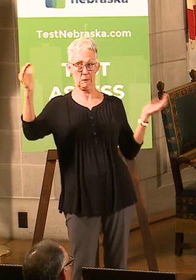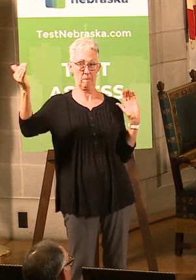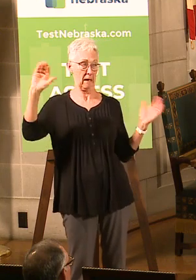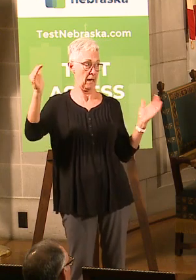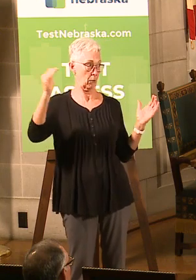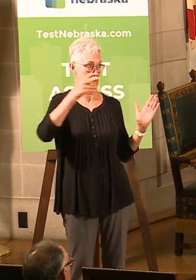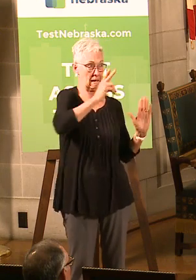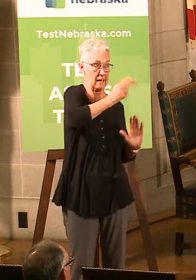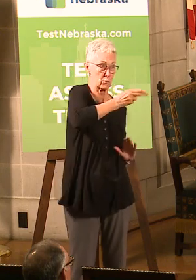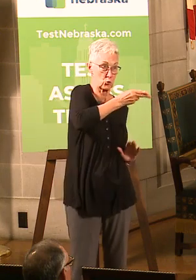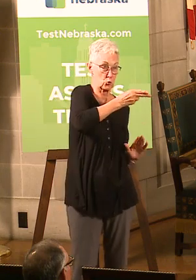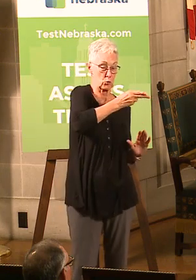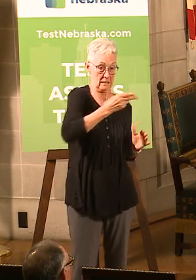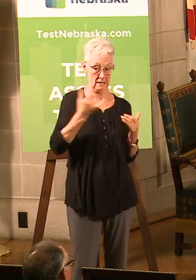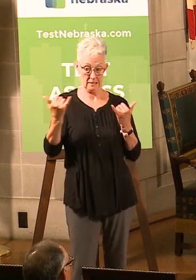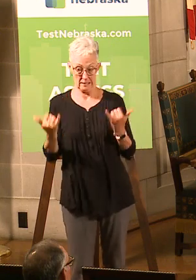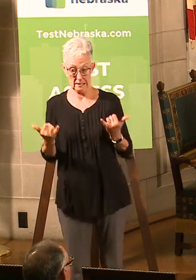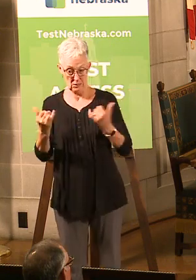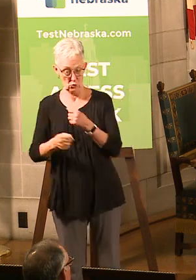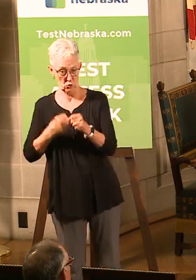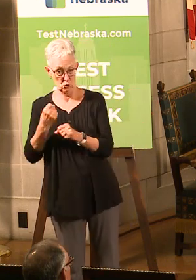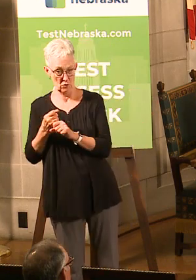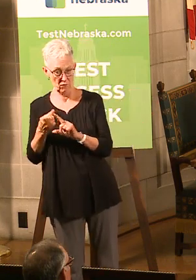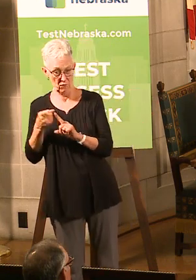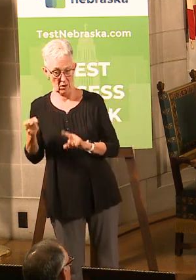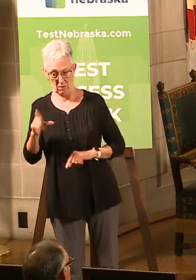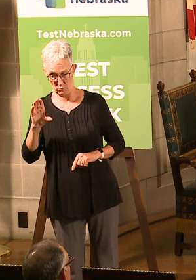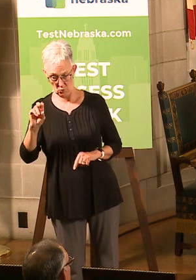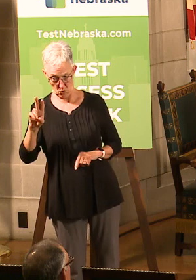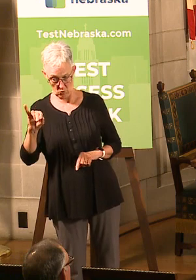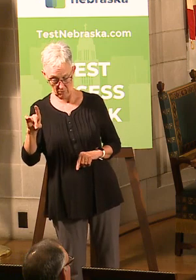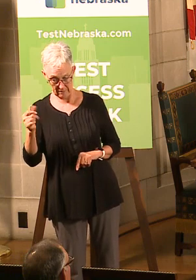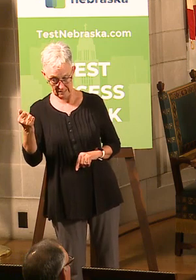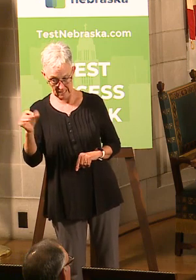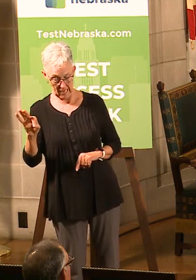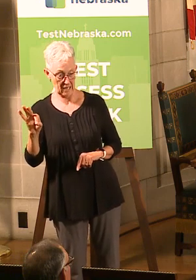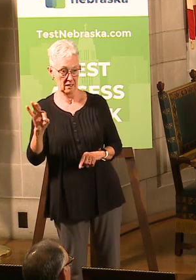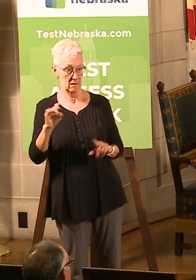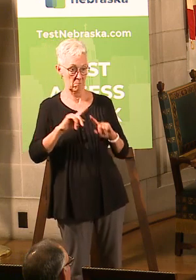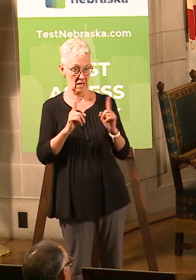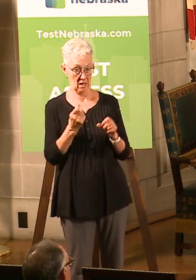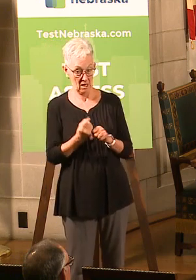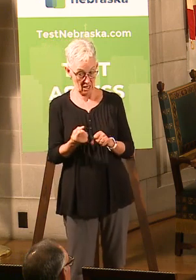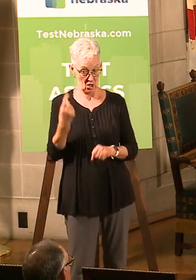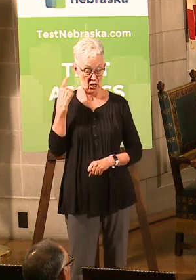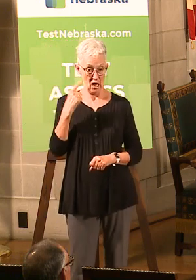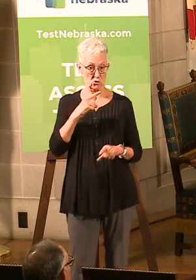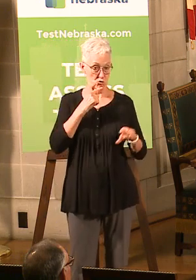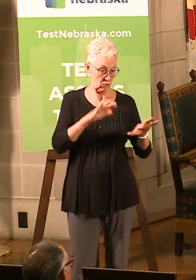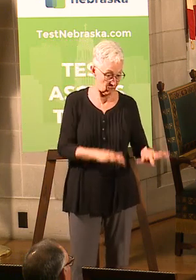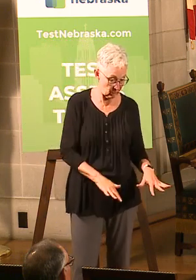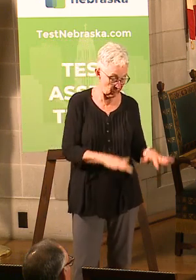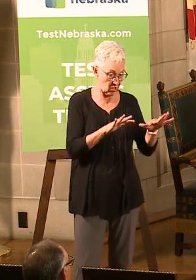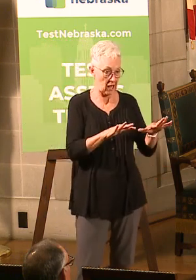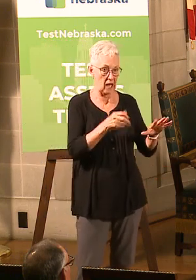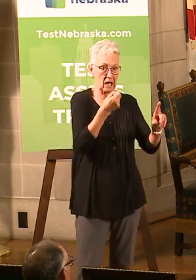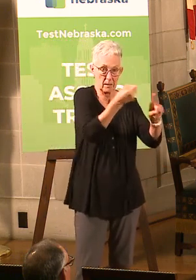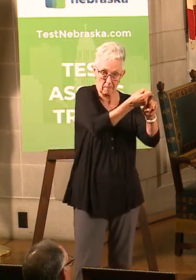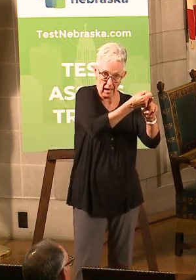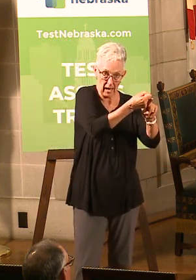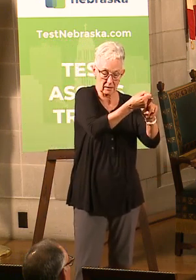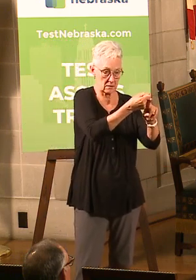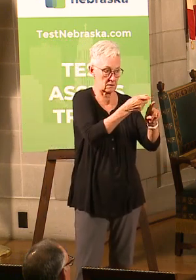especially coming off the back of last year's flooding and the damage from last year's floods. And, man, talk about two